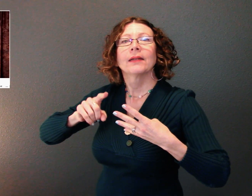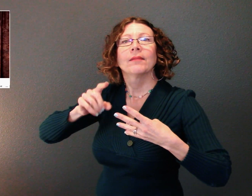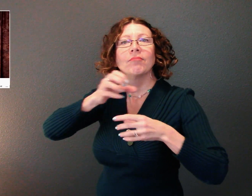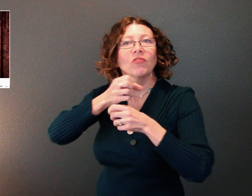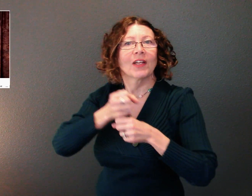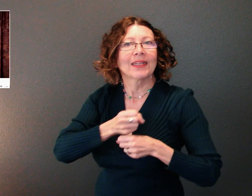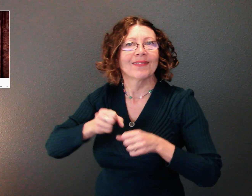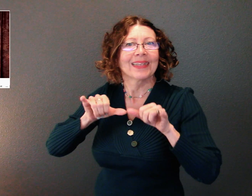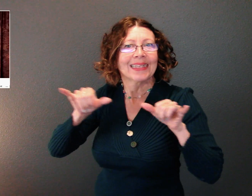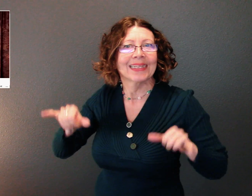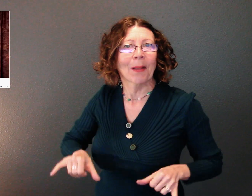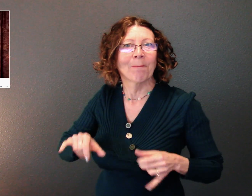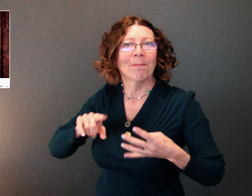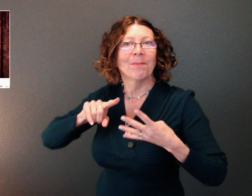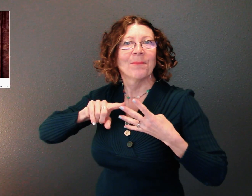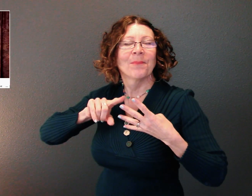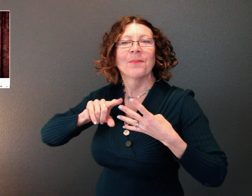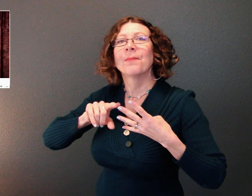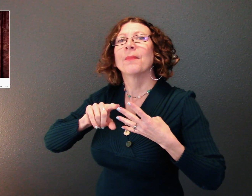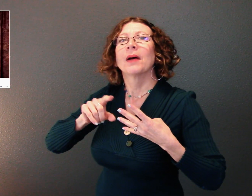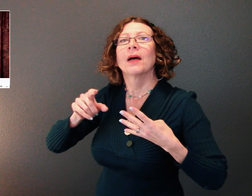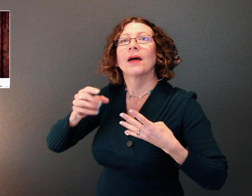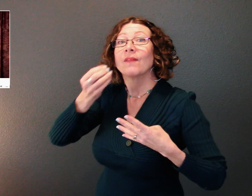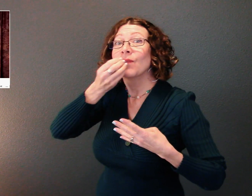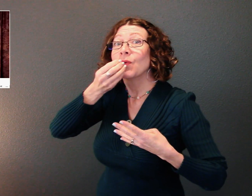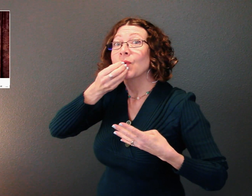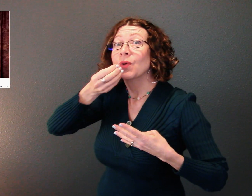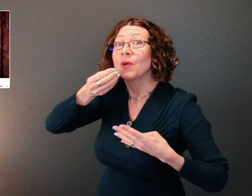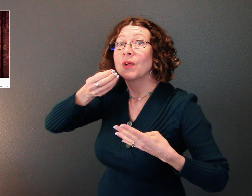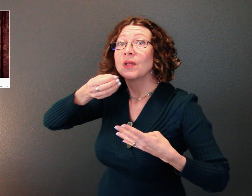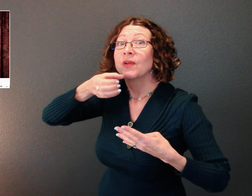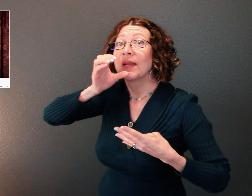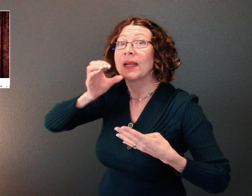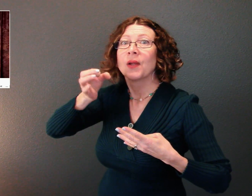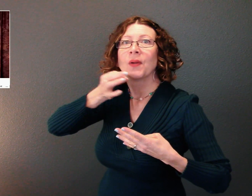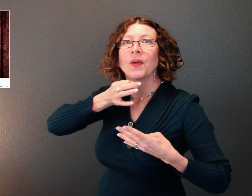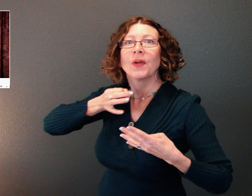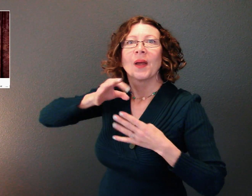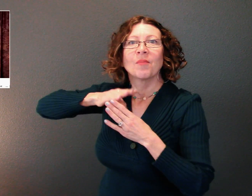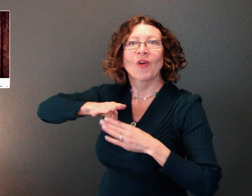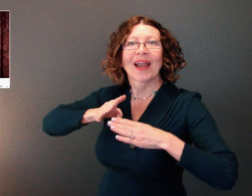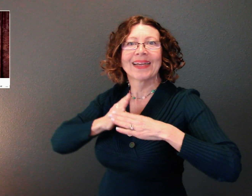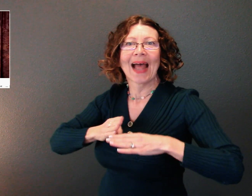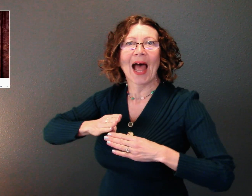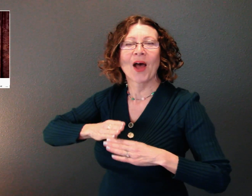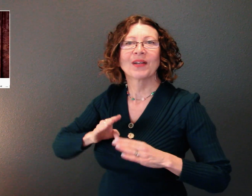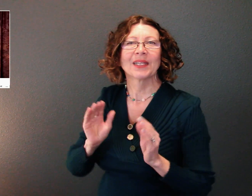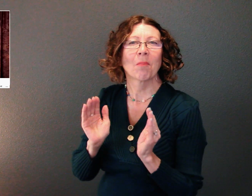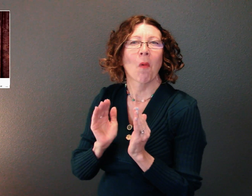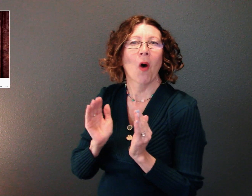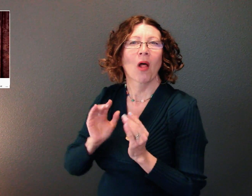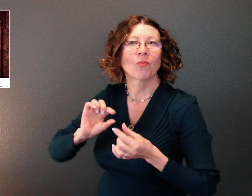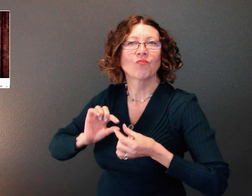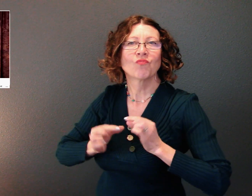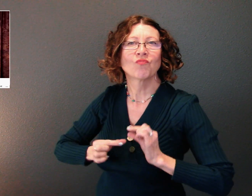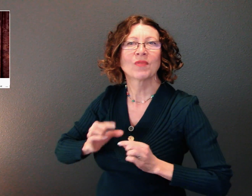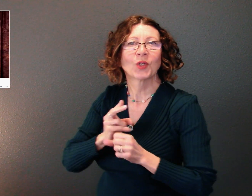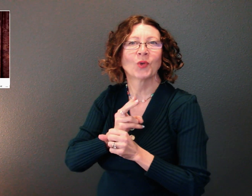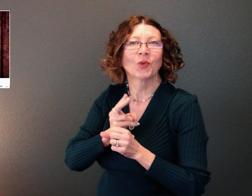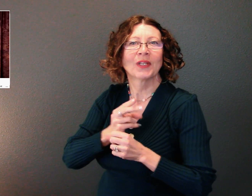the digestive system is designed to allow you to break down those food and beverage beverages into smaller more